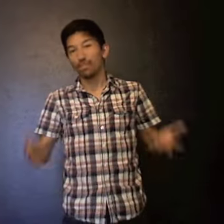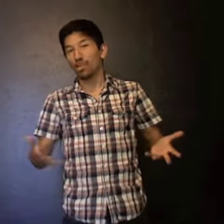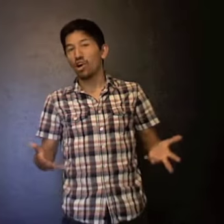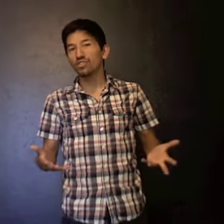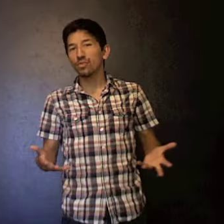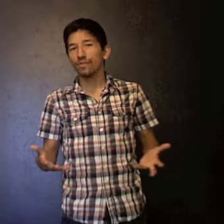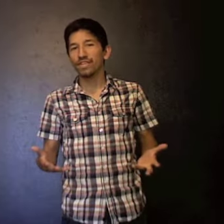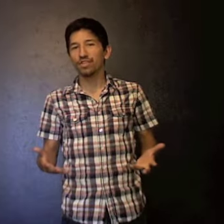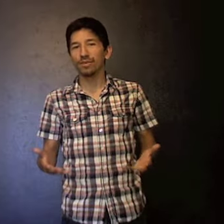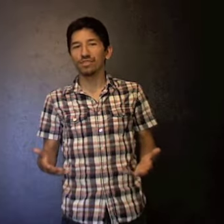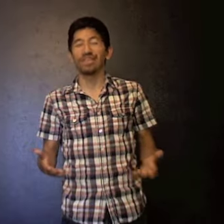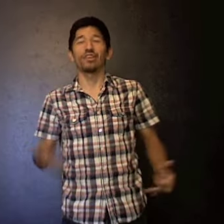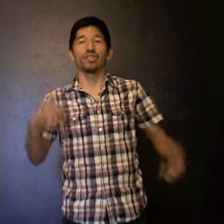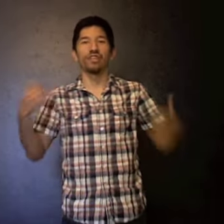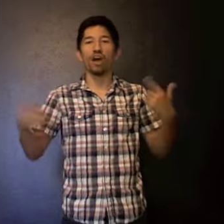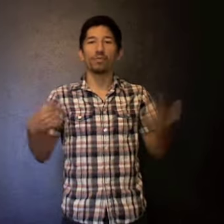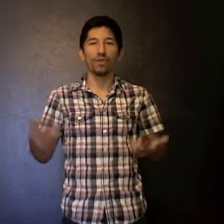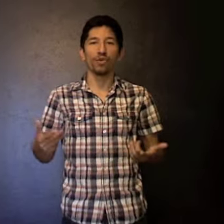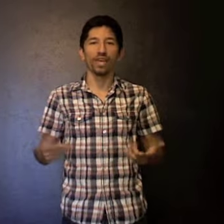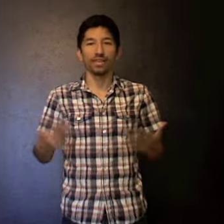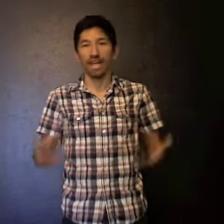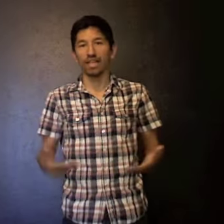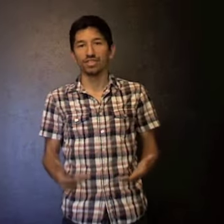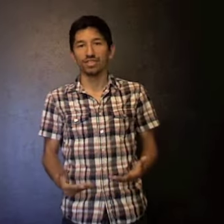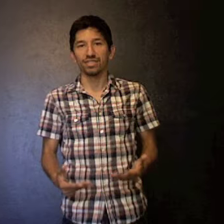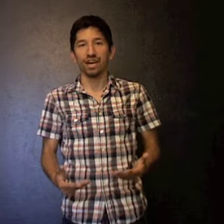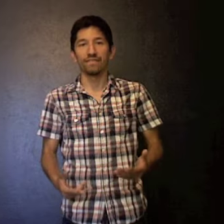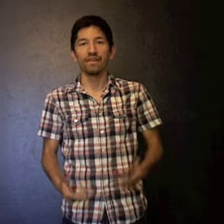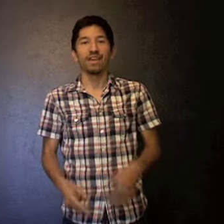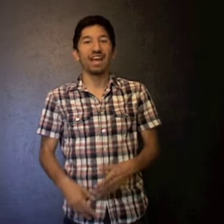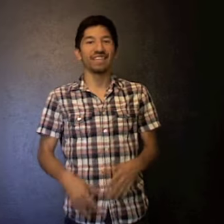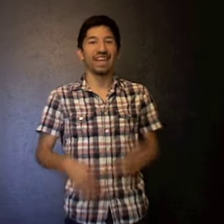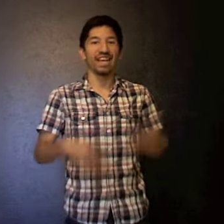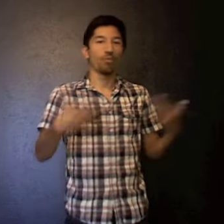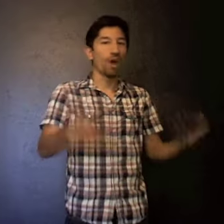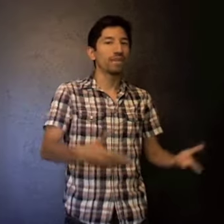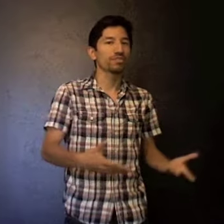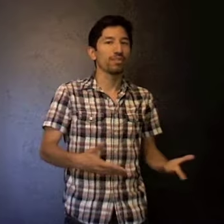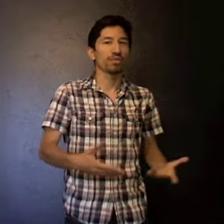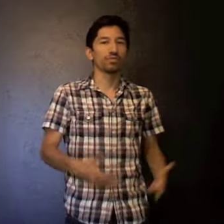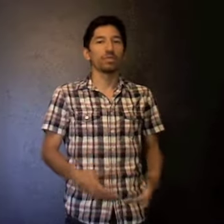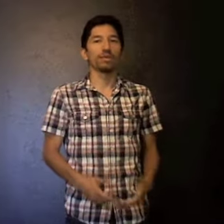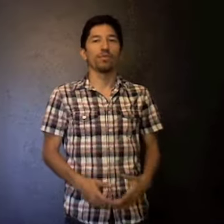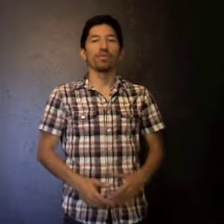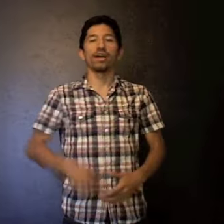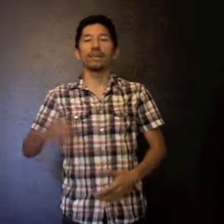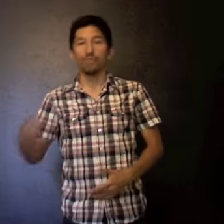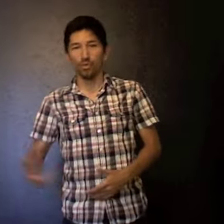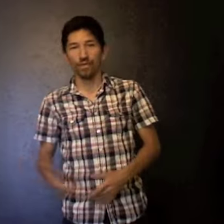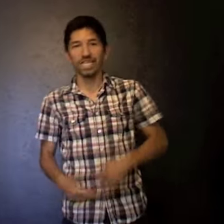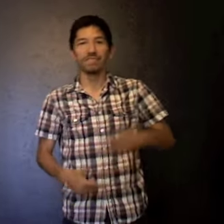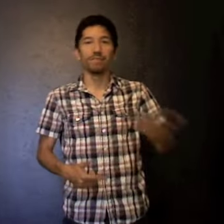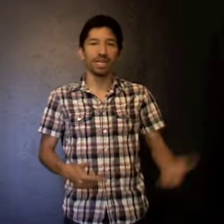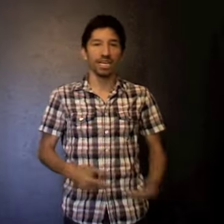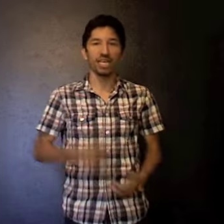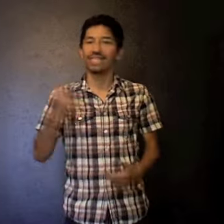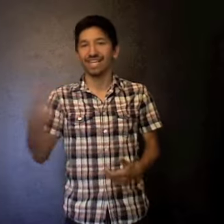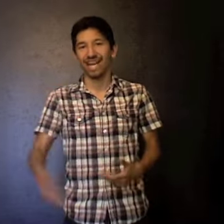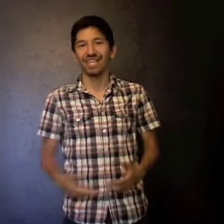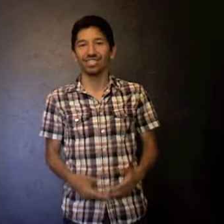blogs will feature mostly all the thought-provoking theology stuff, and then Woz Reports will be more like movies, media, technology,